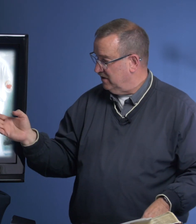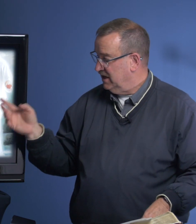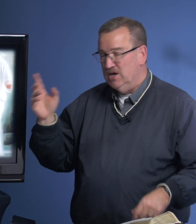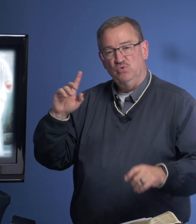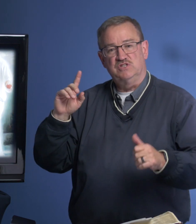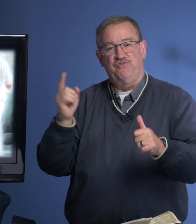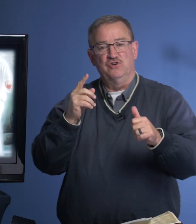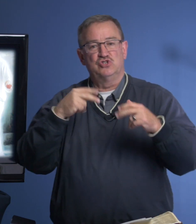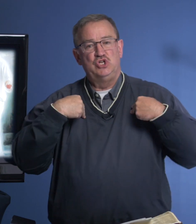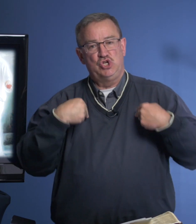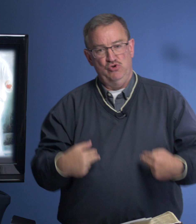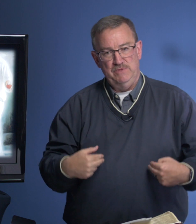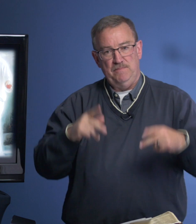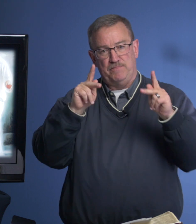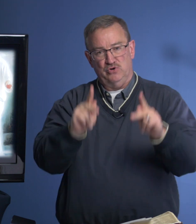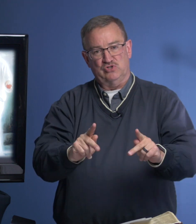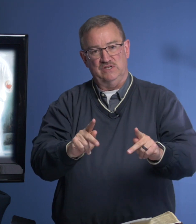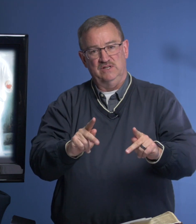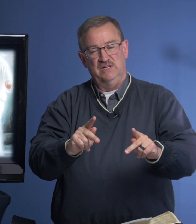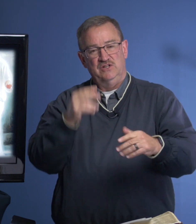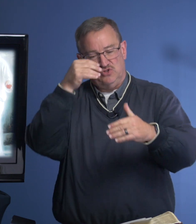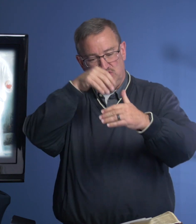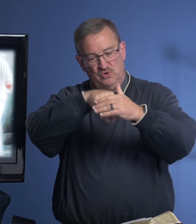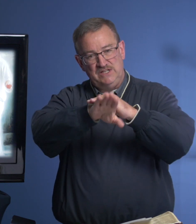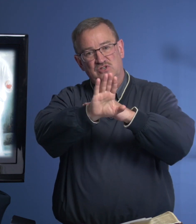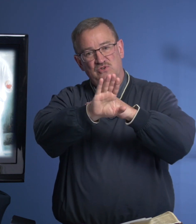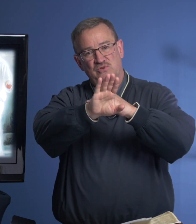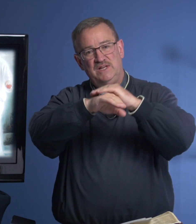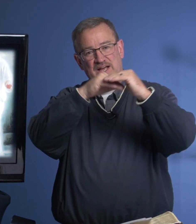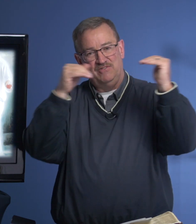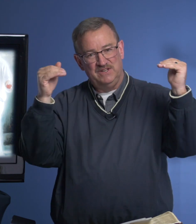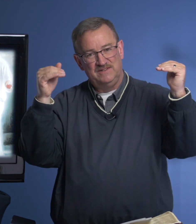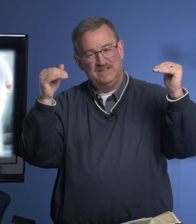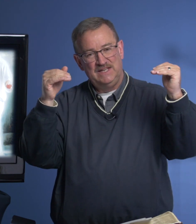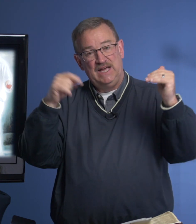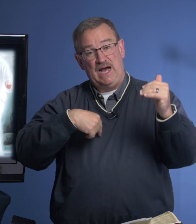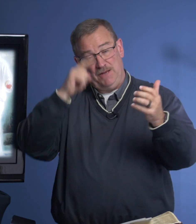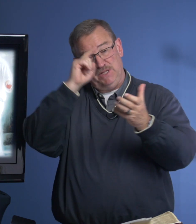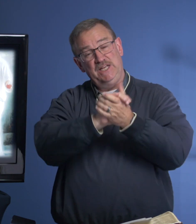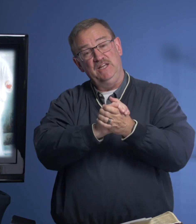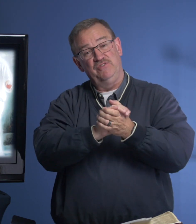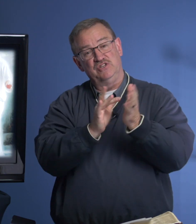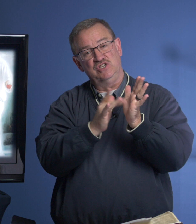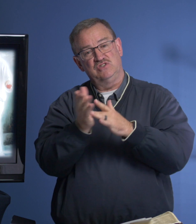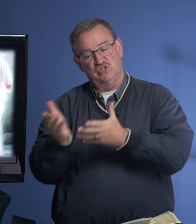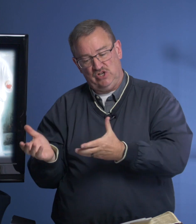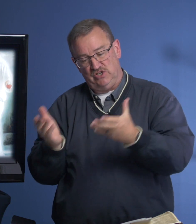was the first human person to go into heaven. I believe that Jesus took